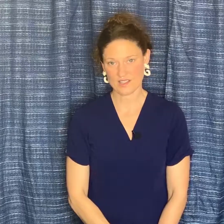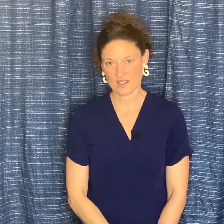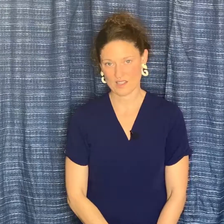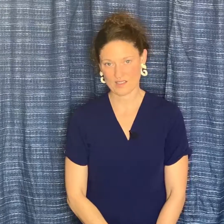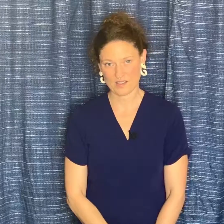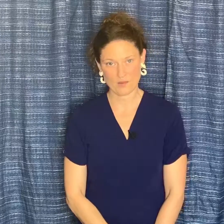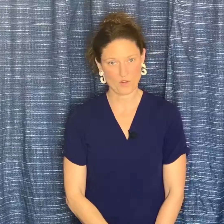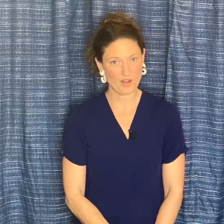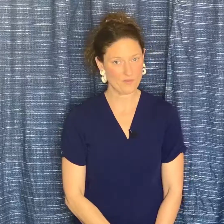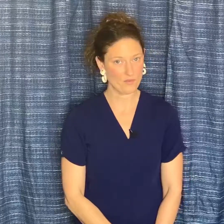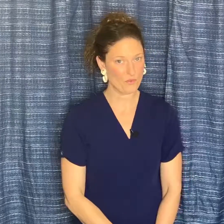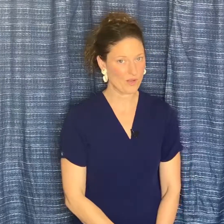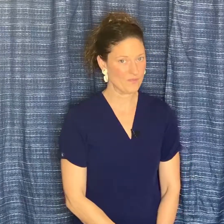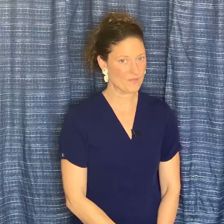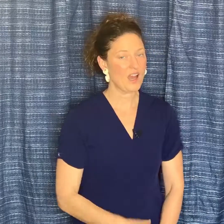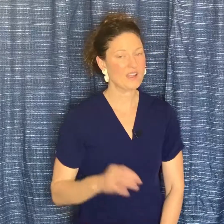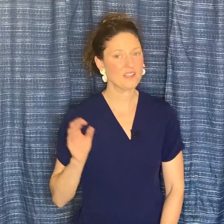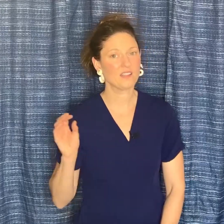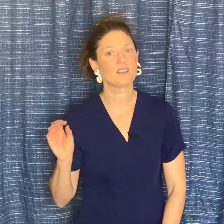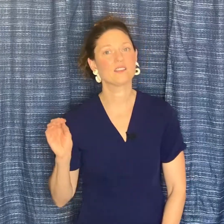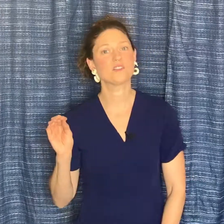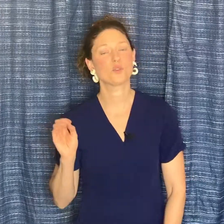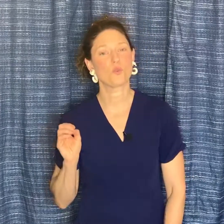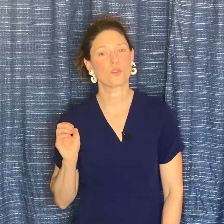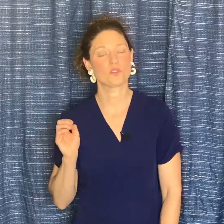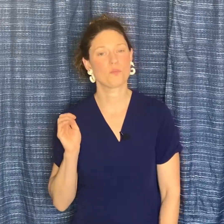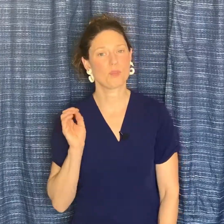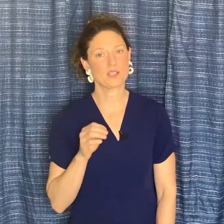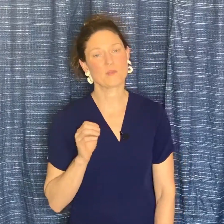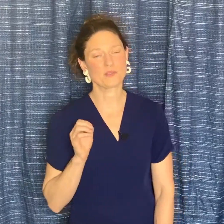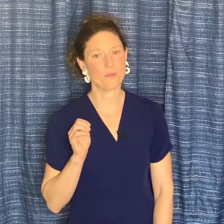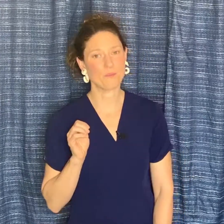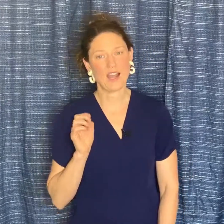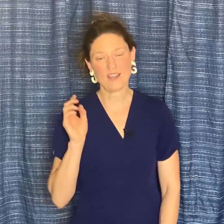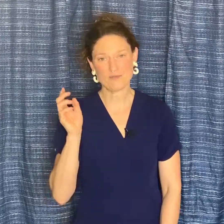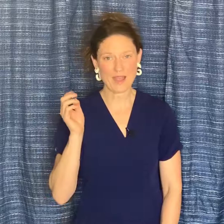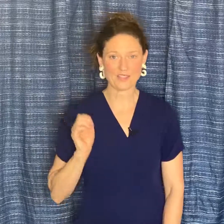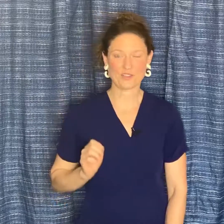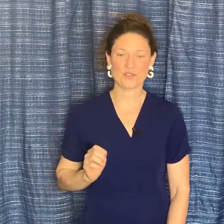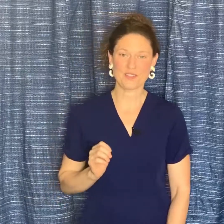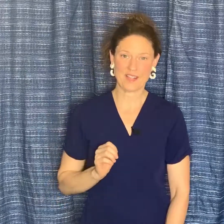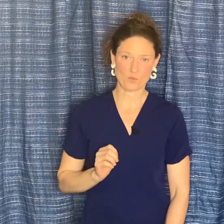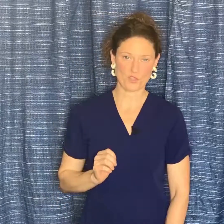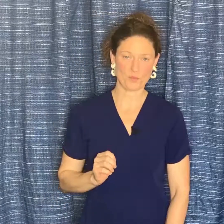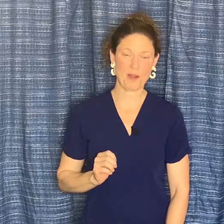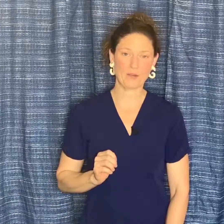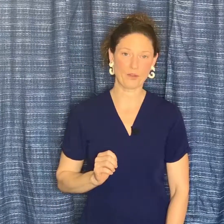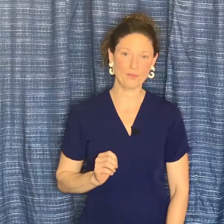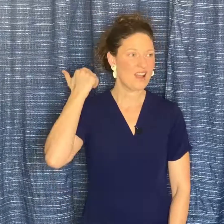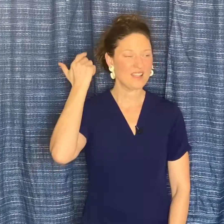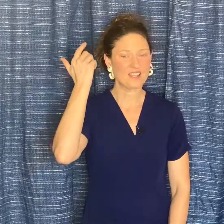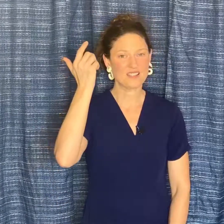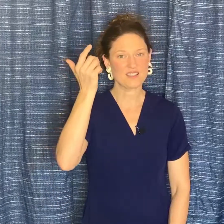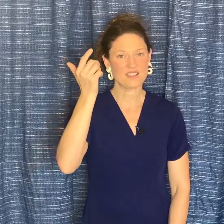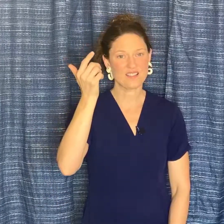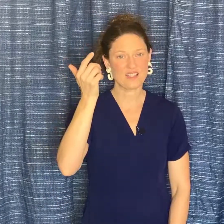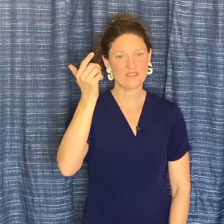the things that I'm grateful for. I tend towards pessimism. I have mastered the downward spiral. I get into this negative